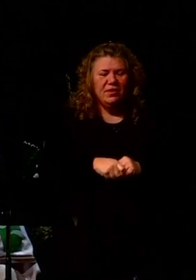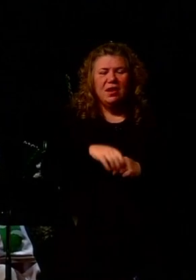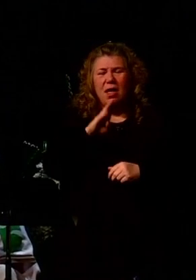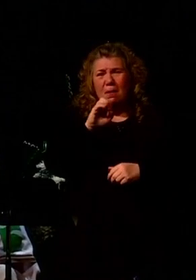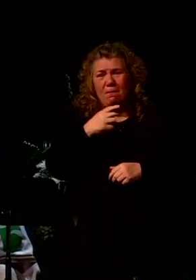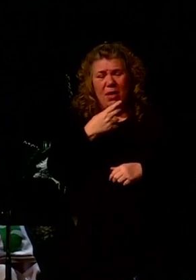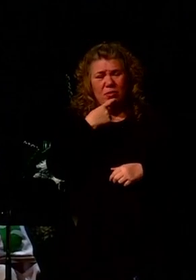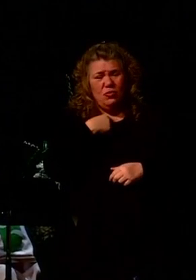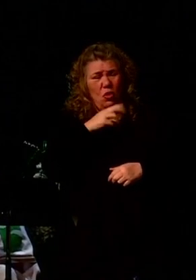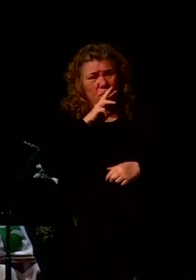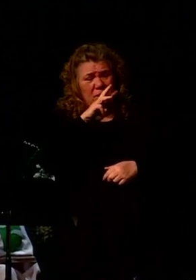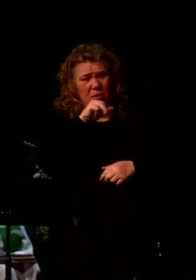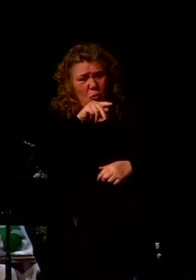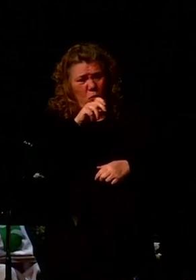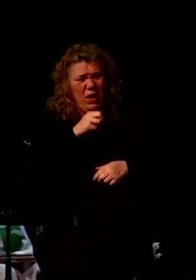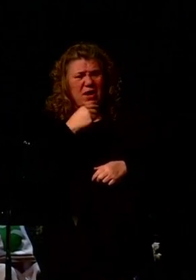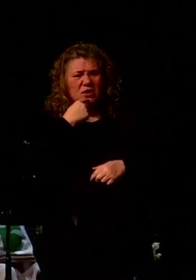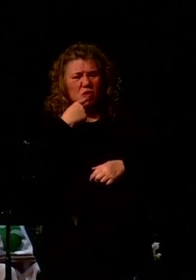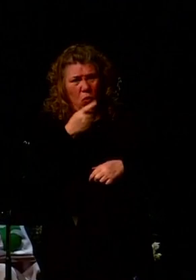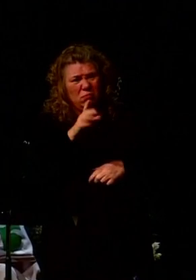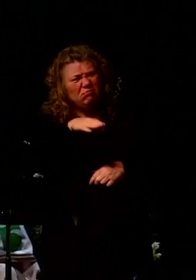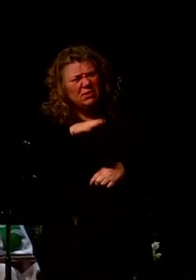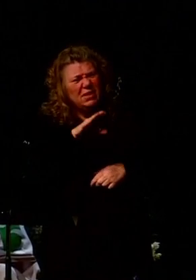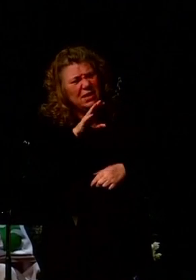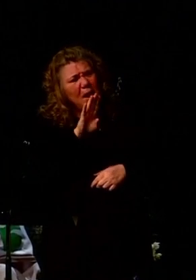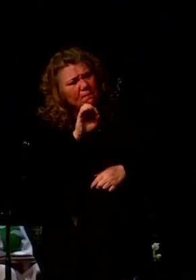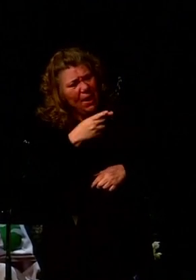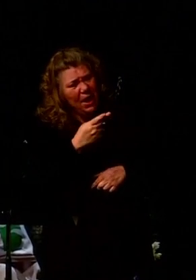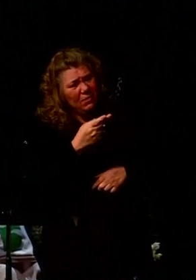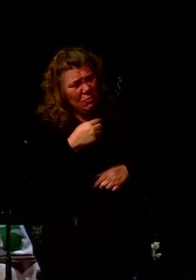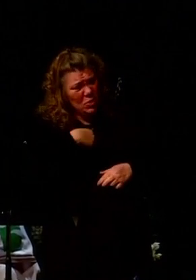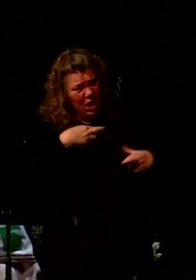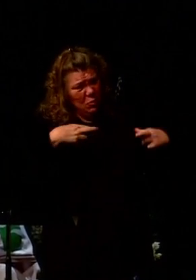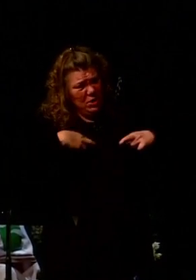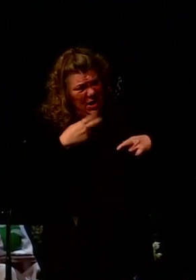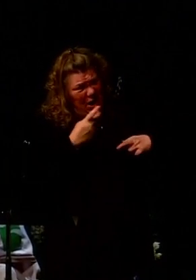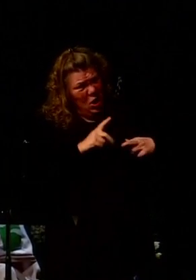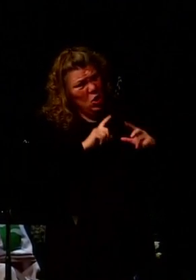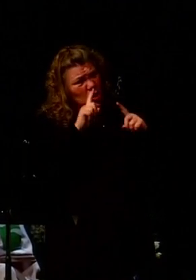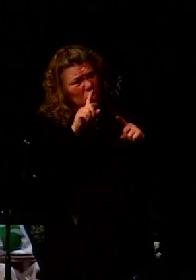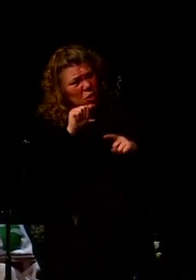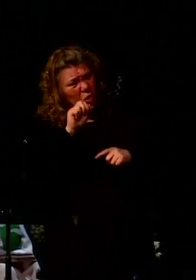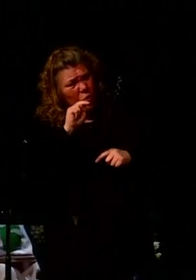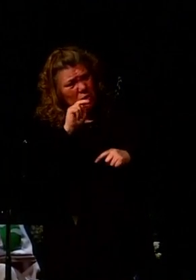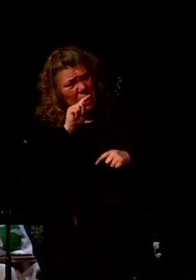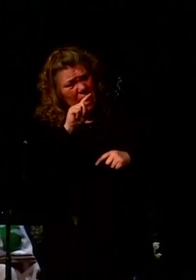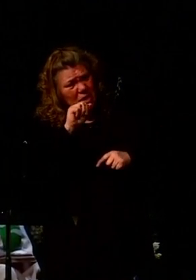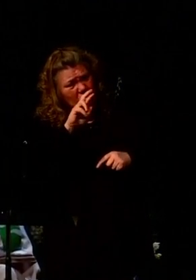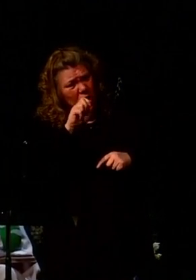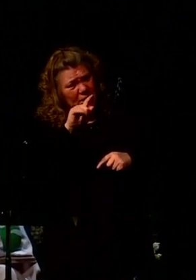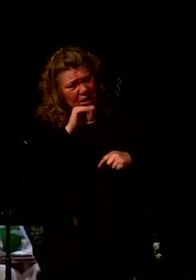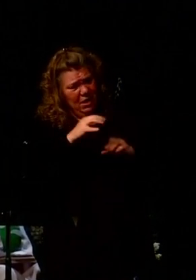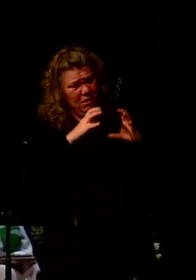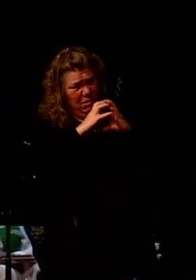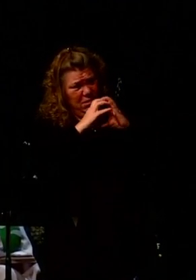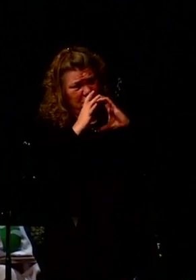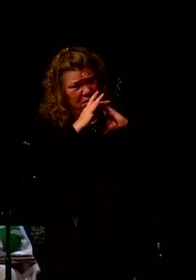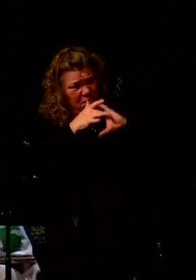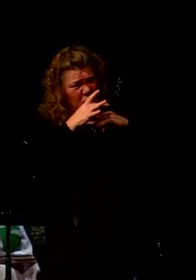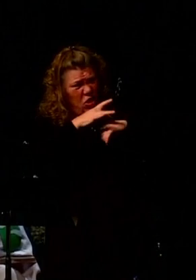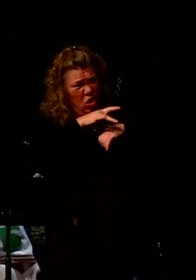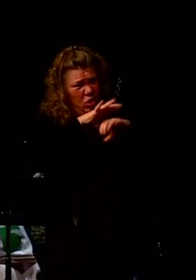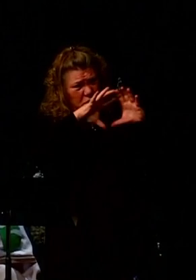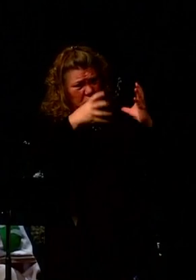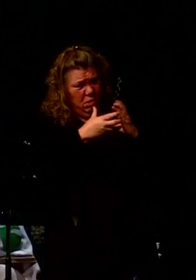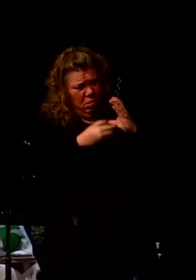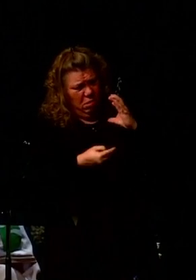told me that Wayne had told her he wanted to go to Antarctica after he retired. Thankfully, Beth looked at him and said, Why are we